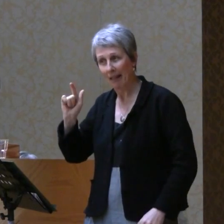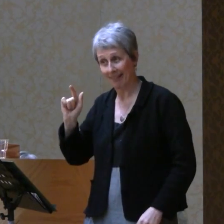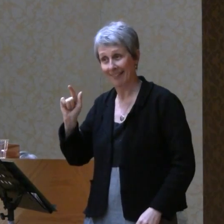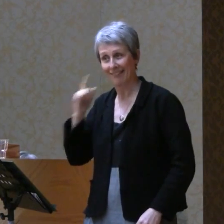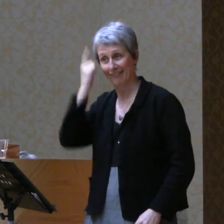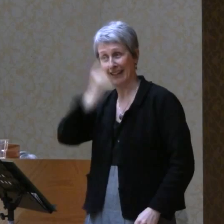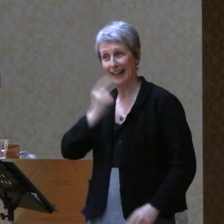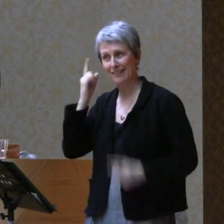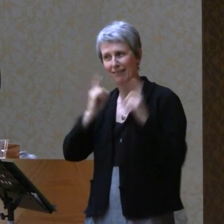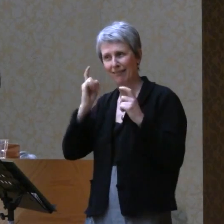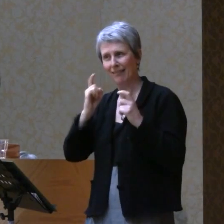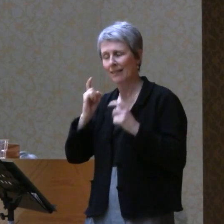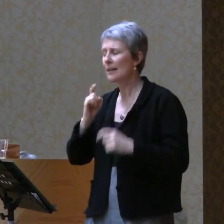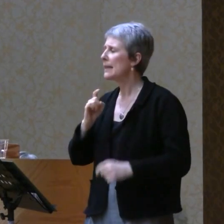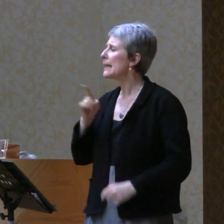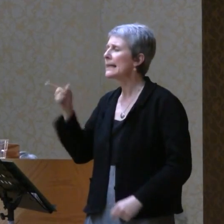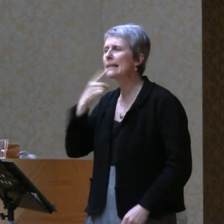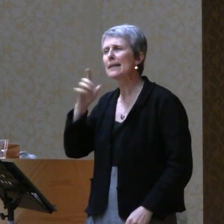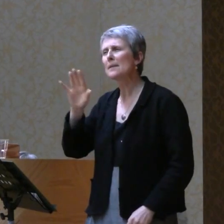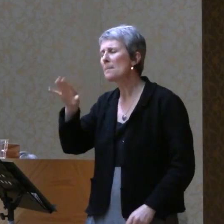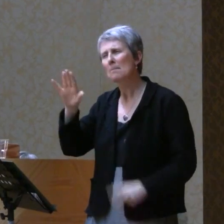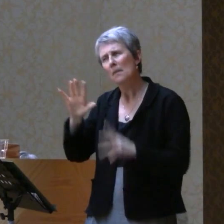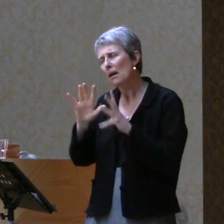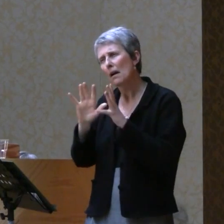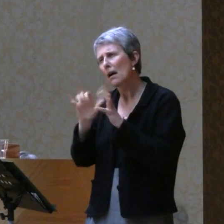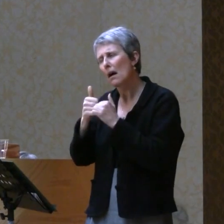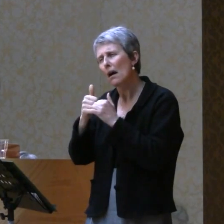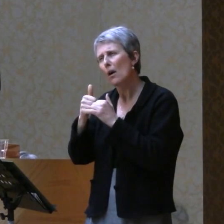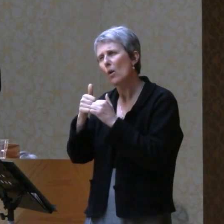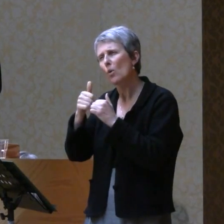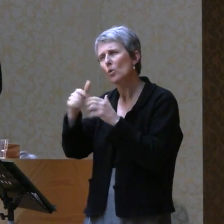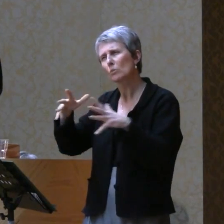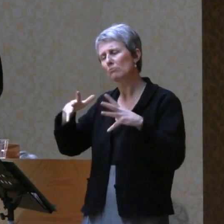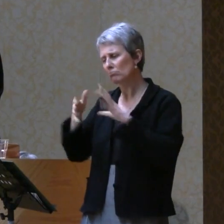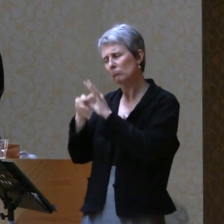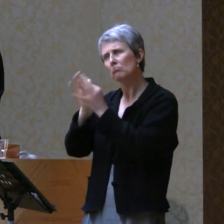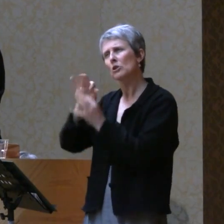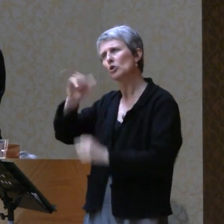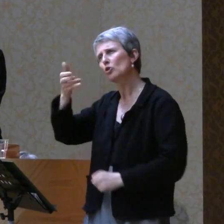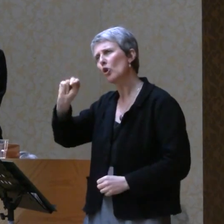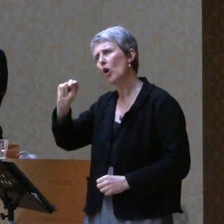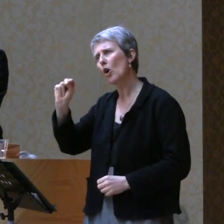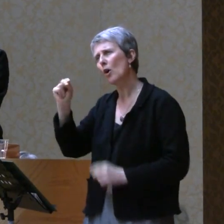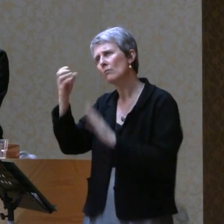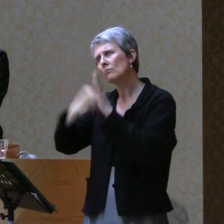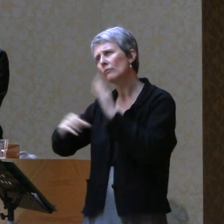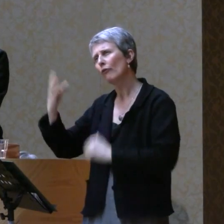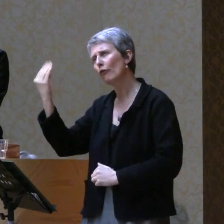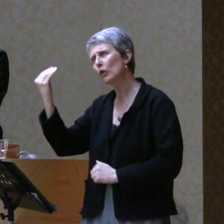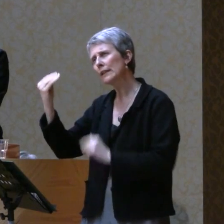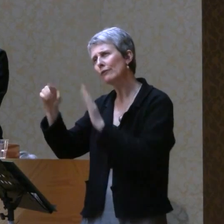And he said, but how do you reconcile John 14 verse 6?